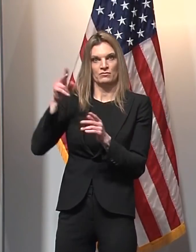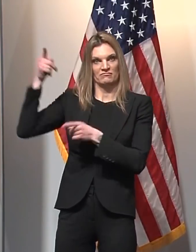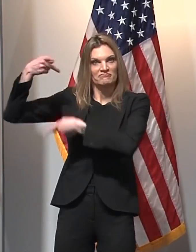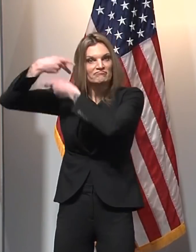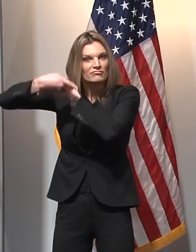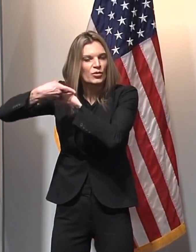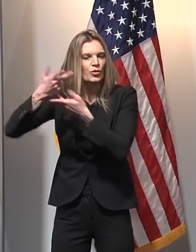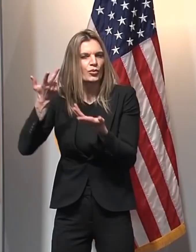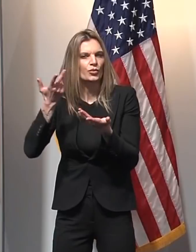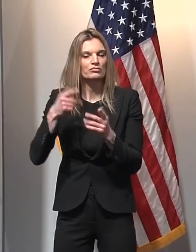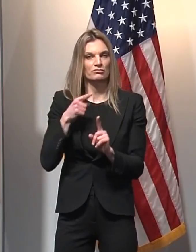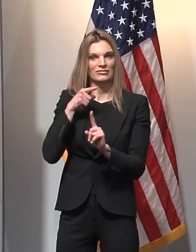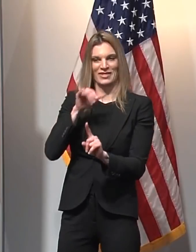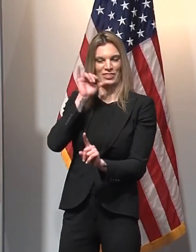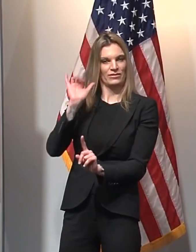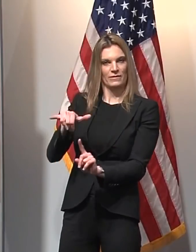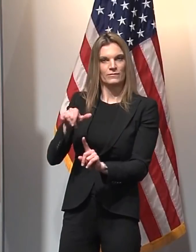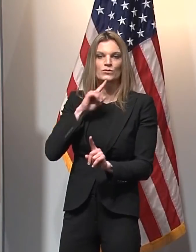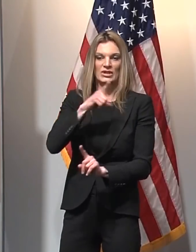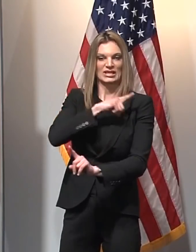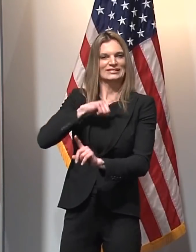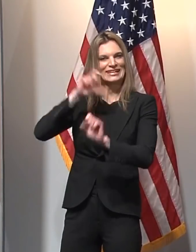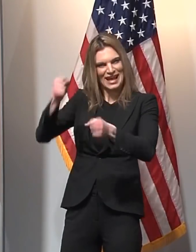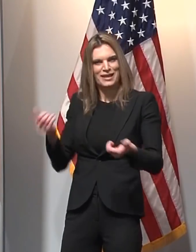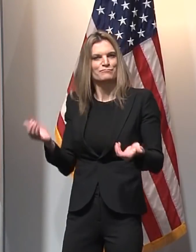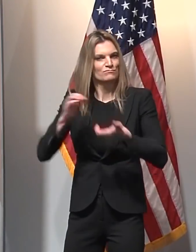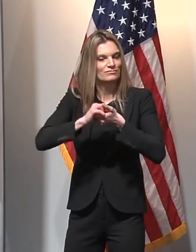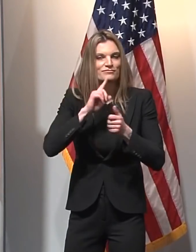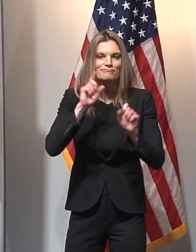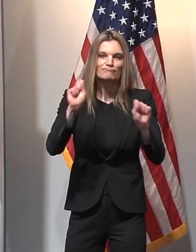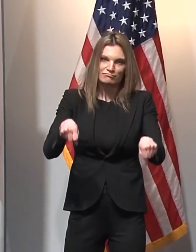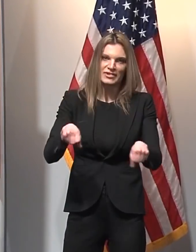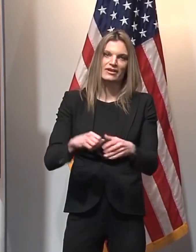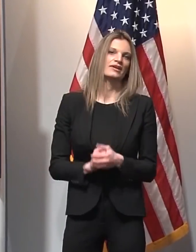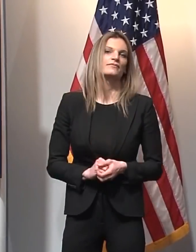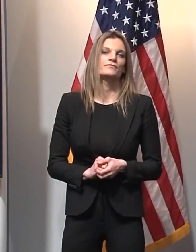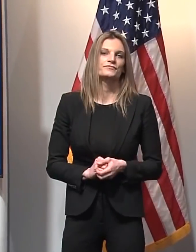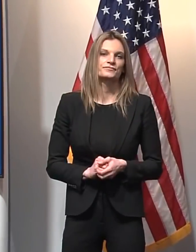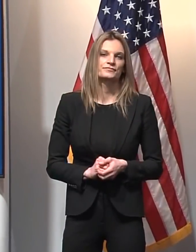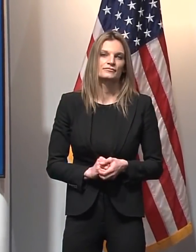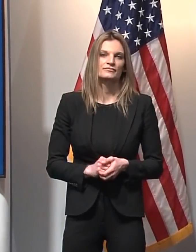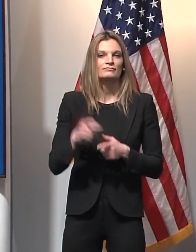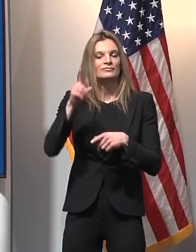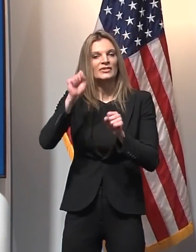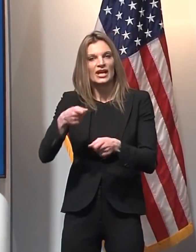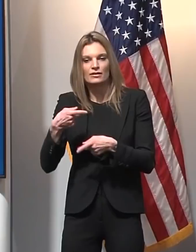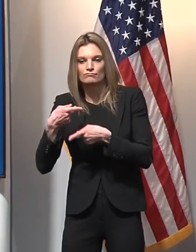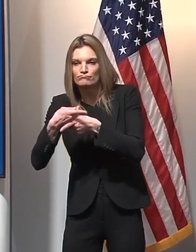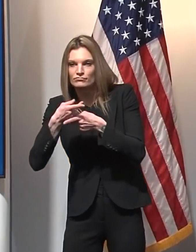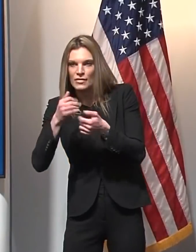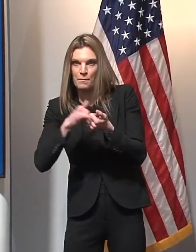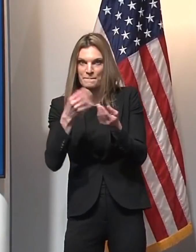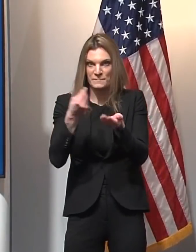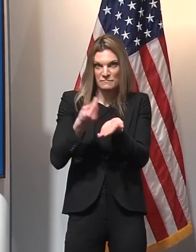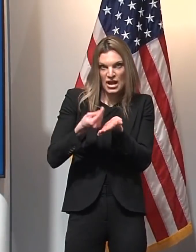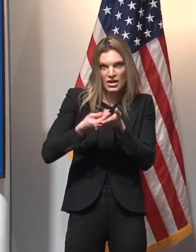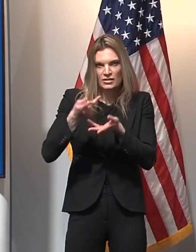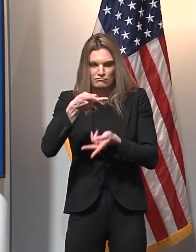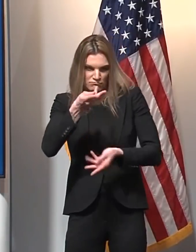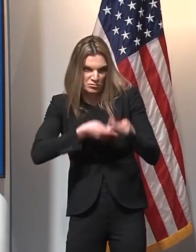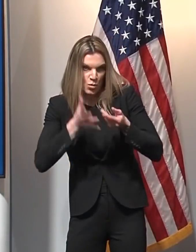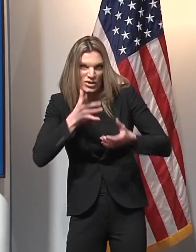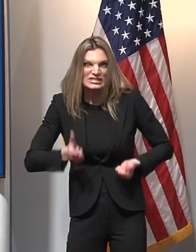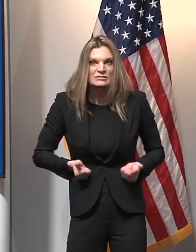the legislature has so much ability to be a partner here and to oversee how the dollars are being spent. And it's